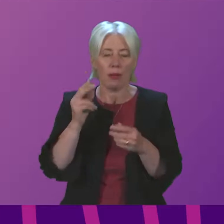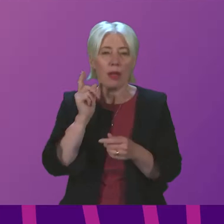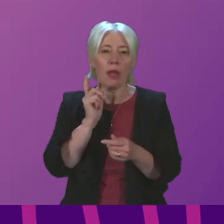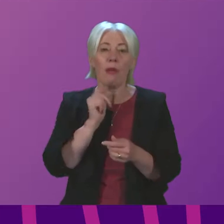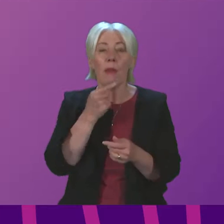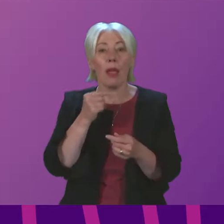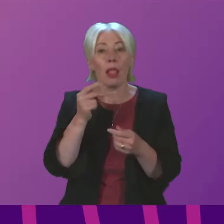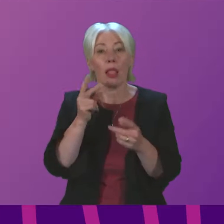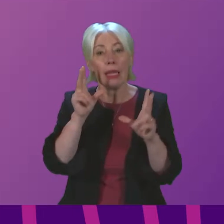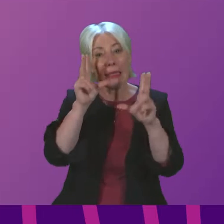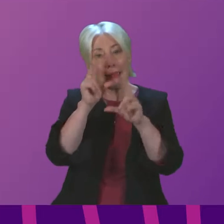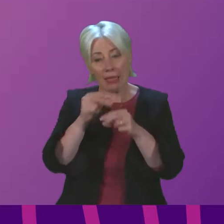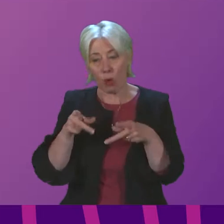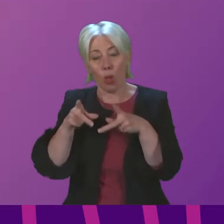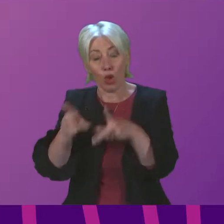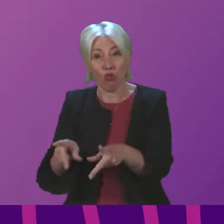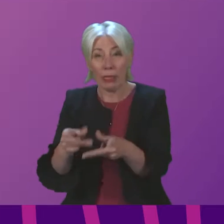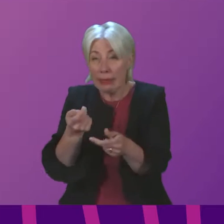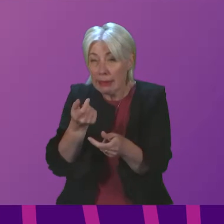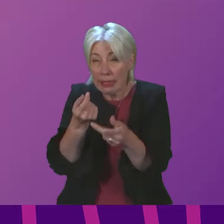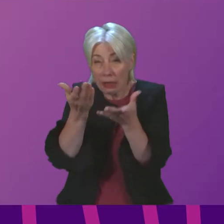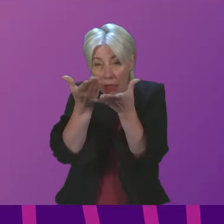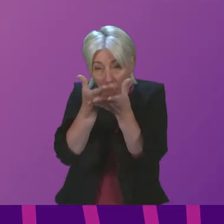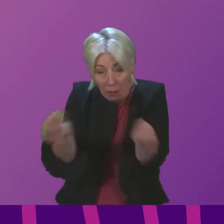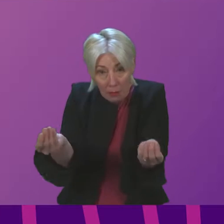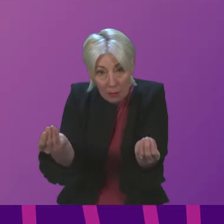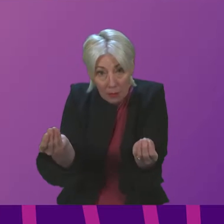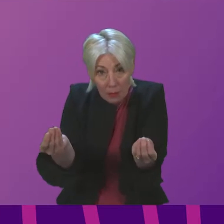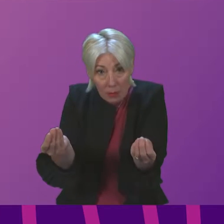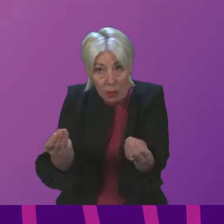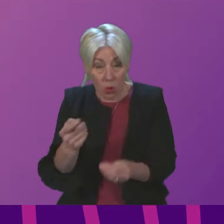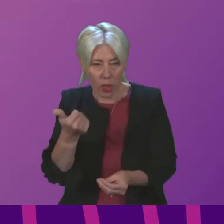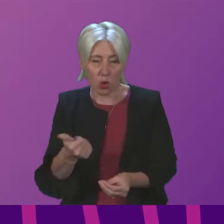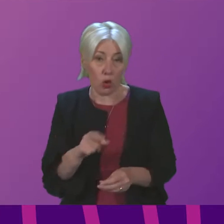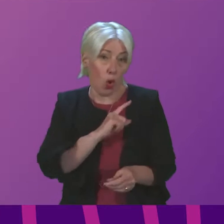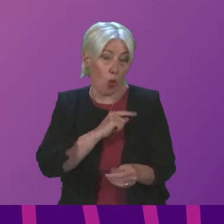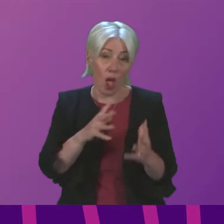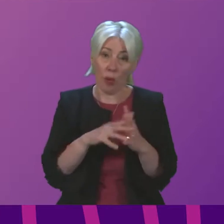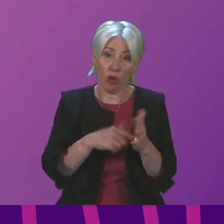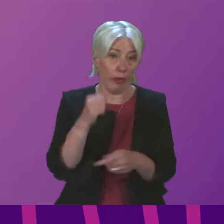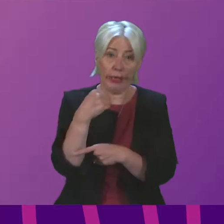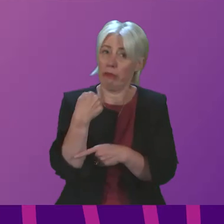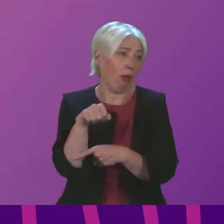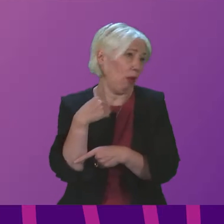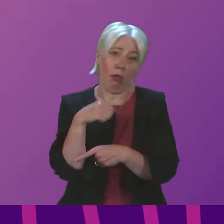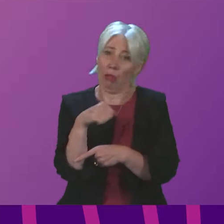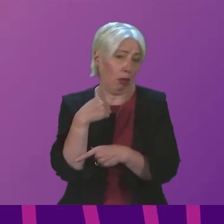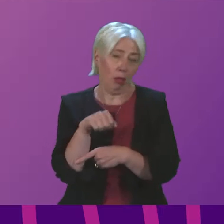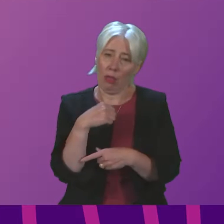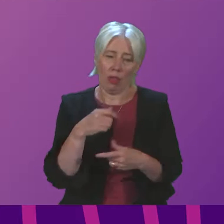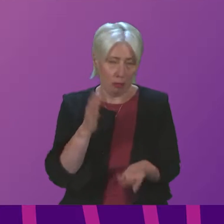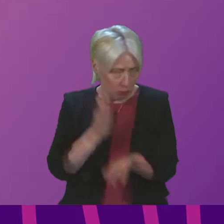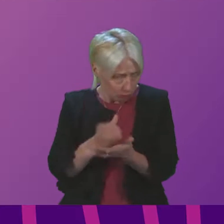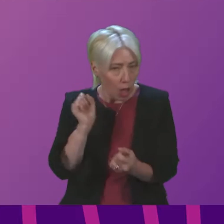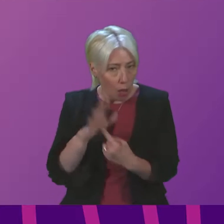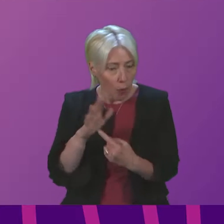on our streets, and that is important as well. I don't know why Willie Rennie is shaking his head at that. I think it's important that our